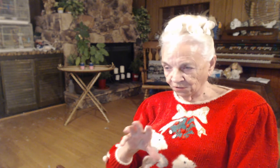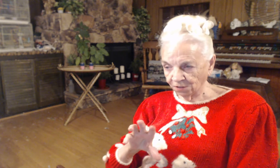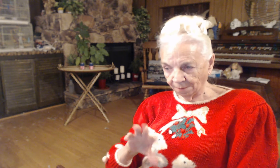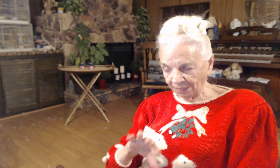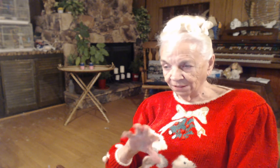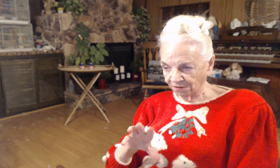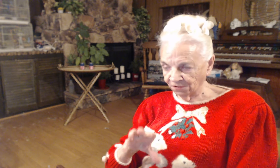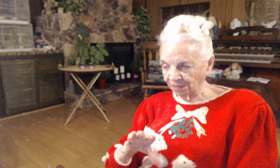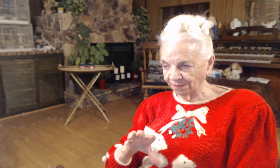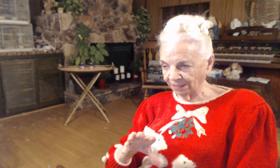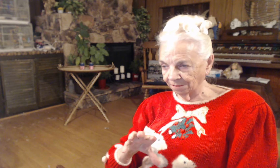mainly the same thing.